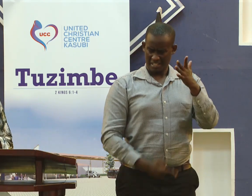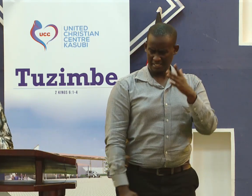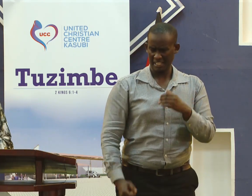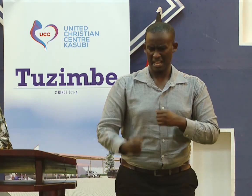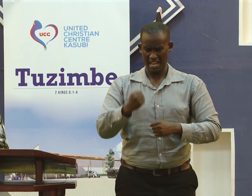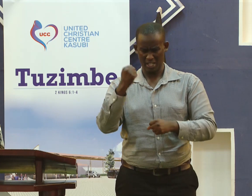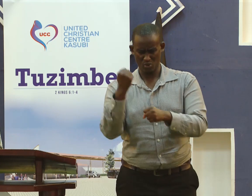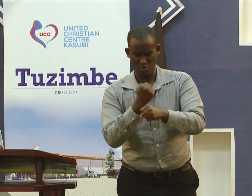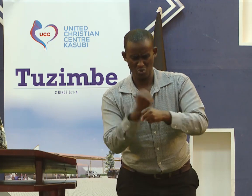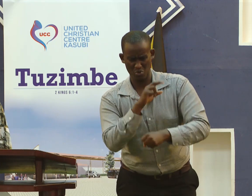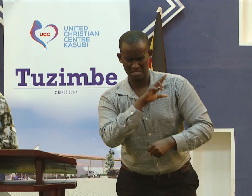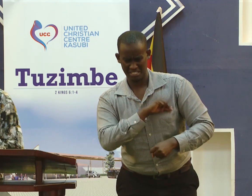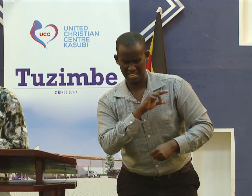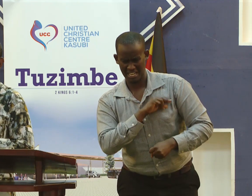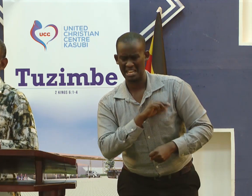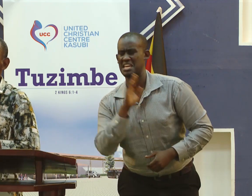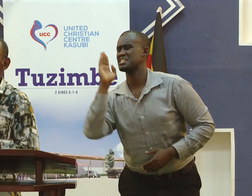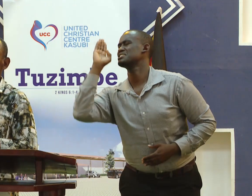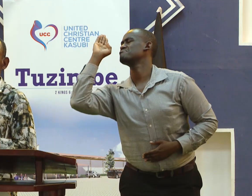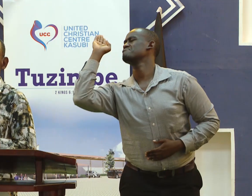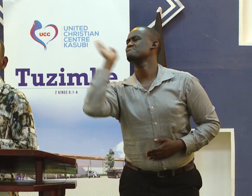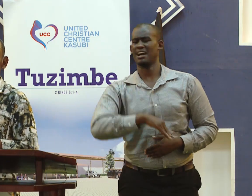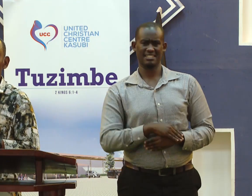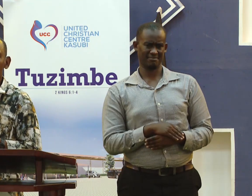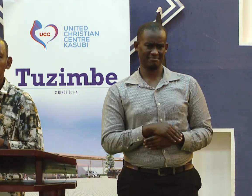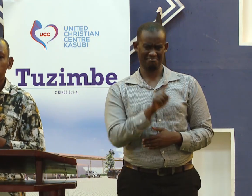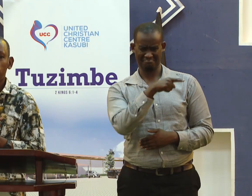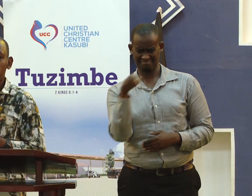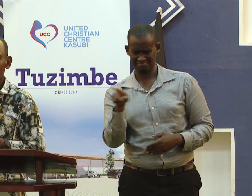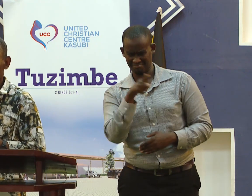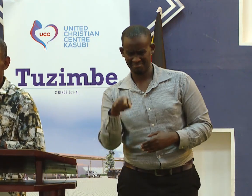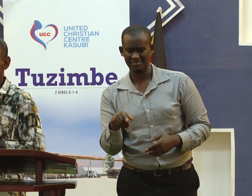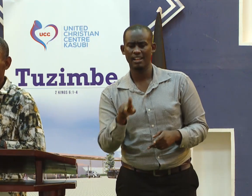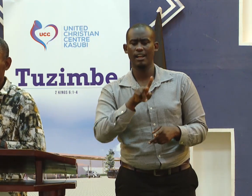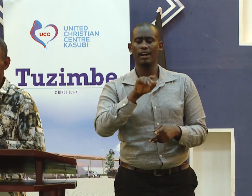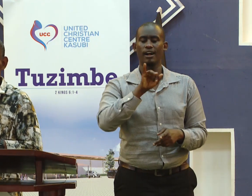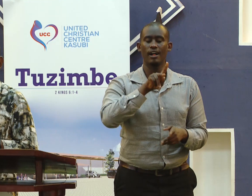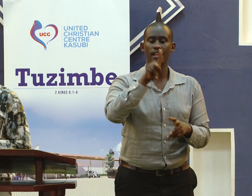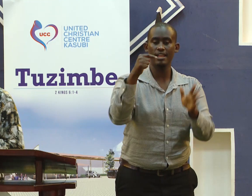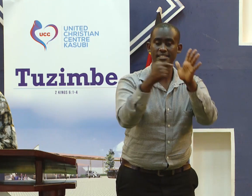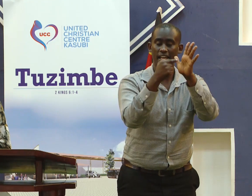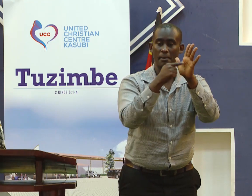They see they have done something wrong. Like Joseph.